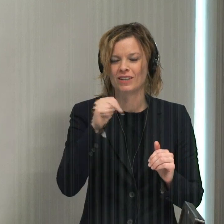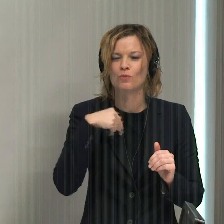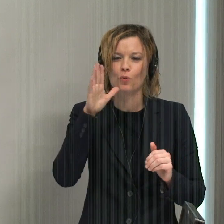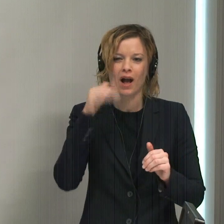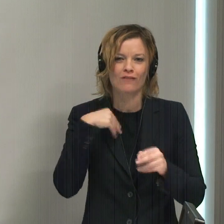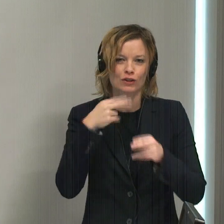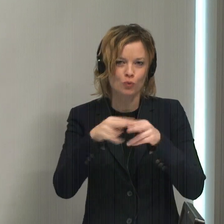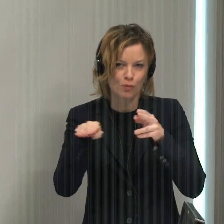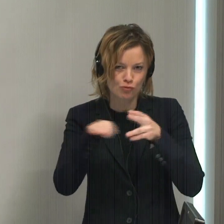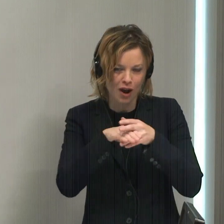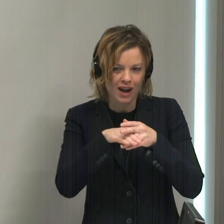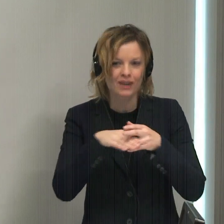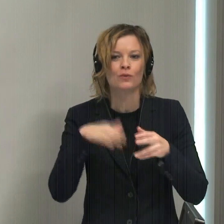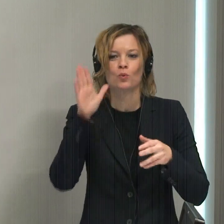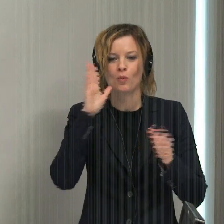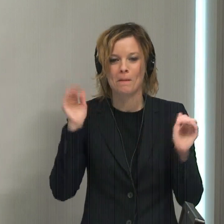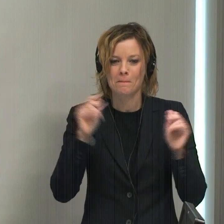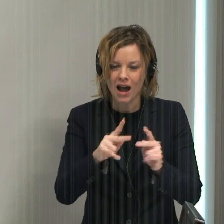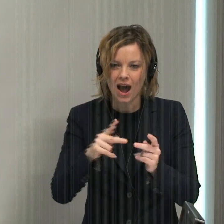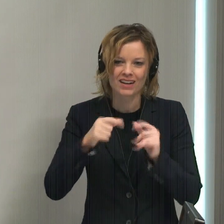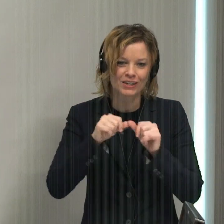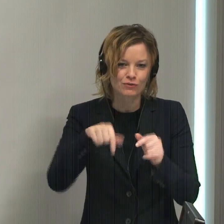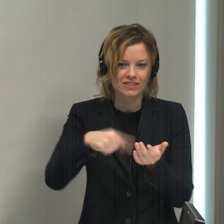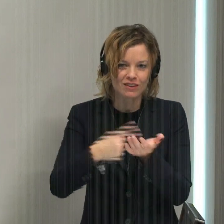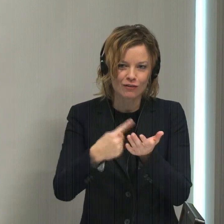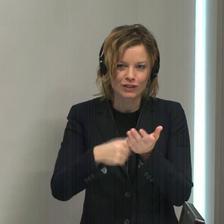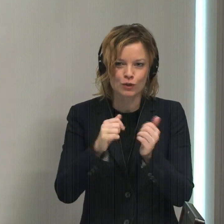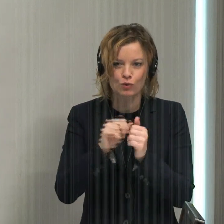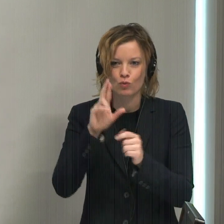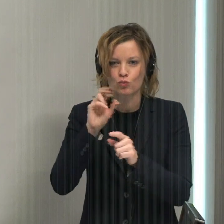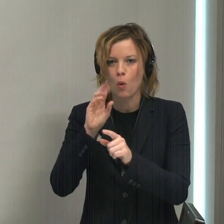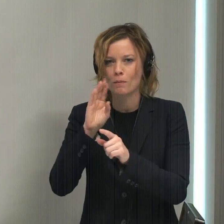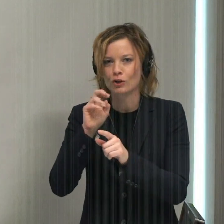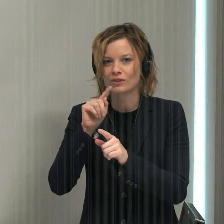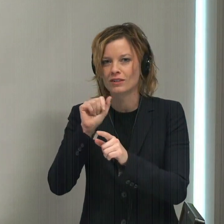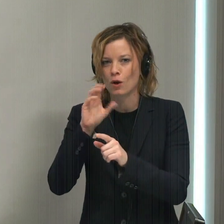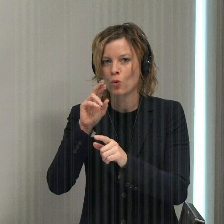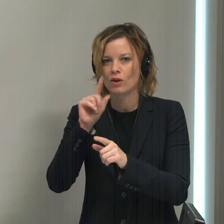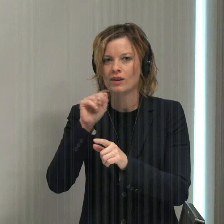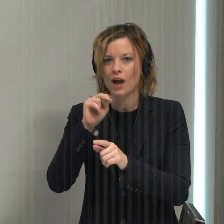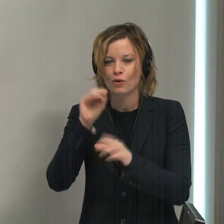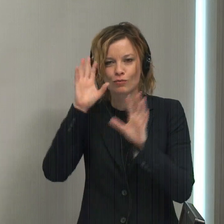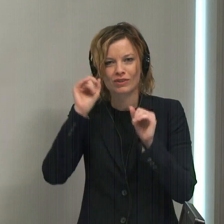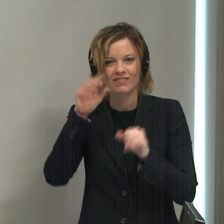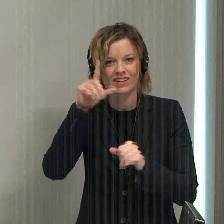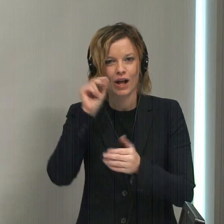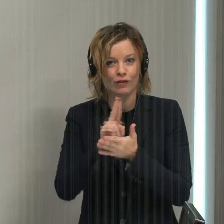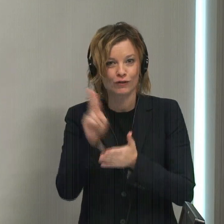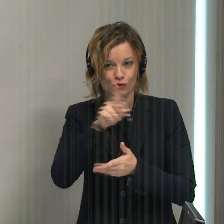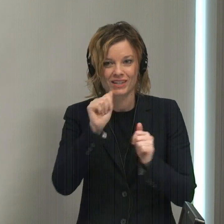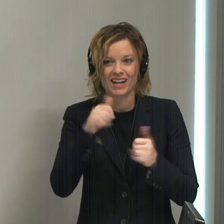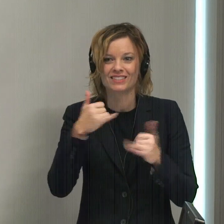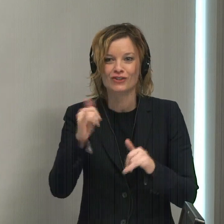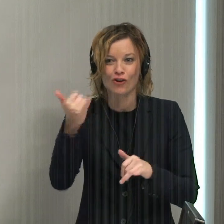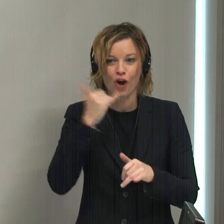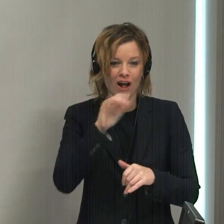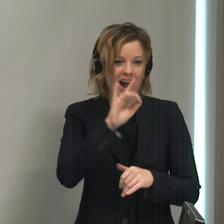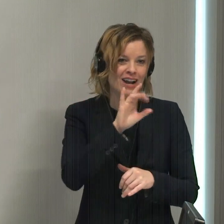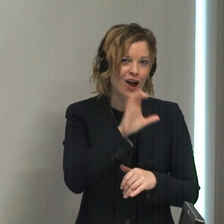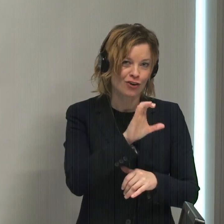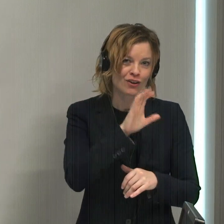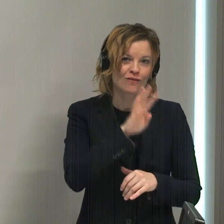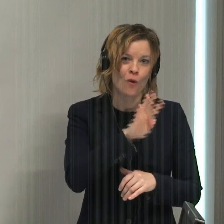take a short break. When I come back, we'll continue this conversation with Roberta Cordano. She is the president of Gallaudet University, but you can still call 800